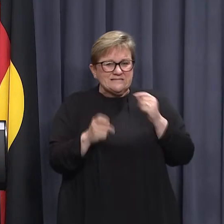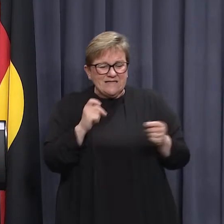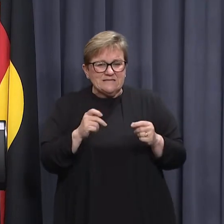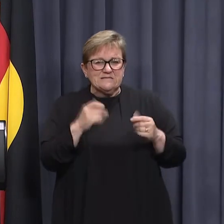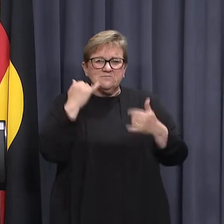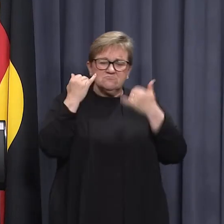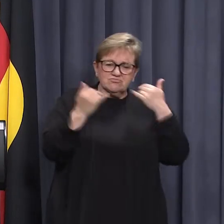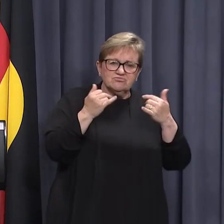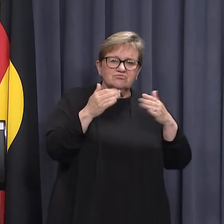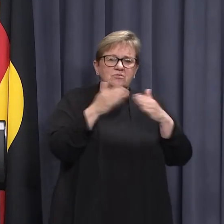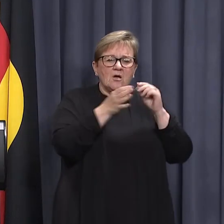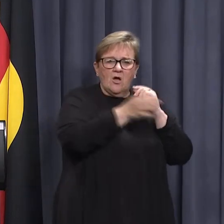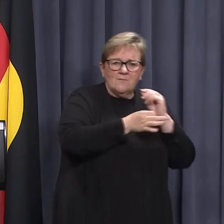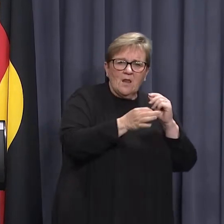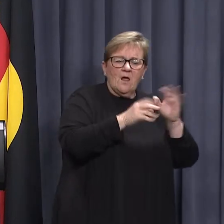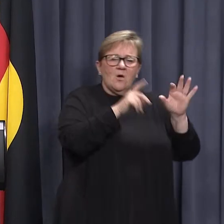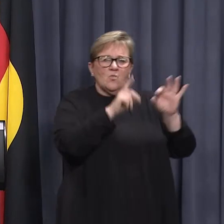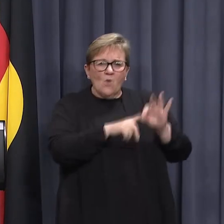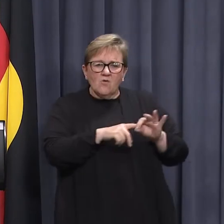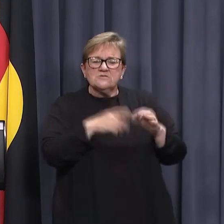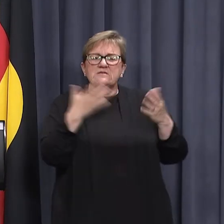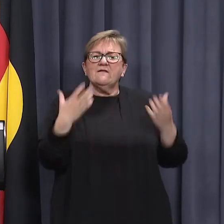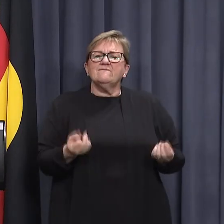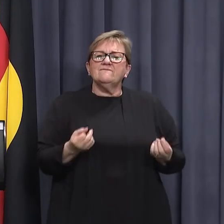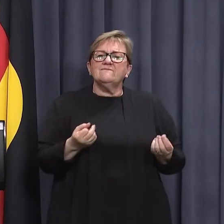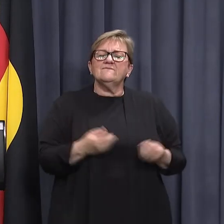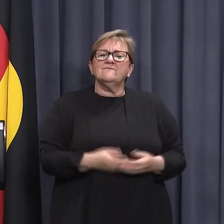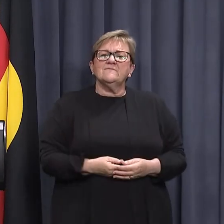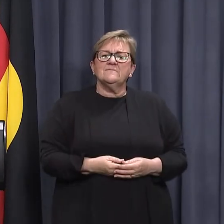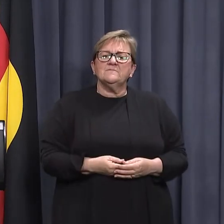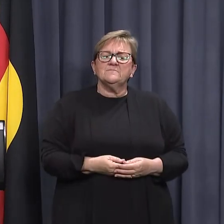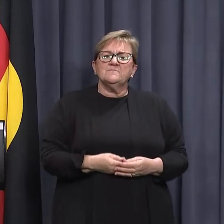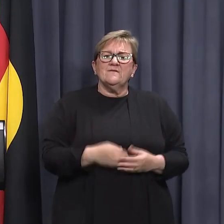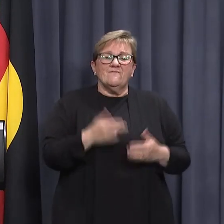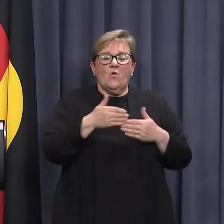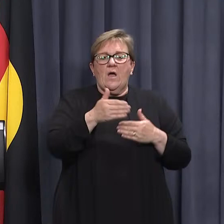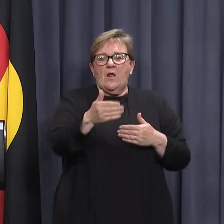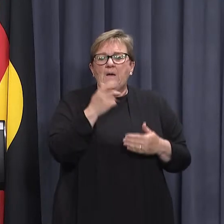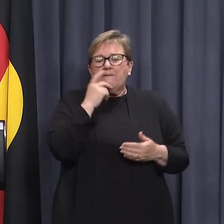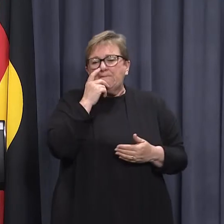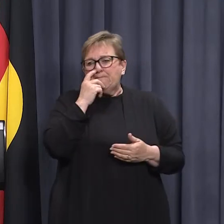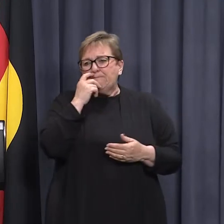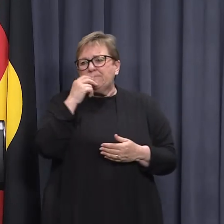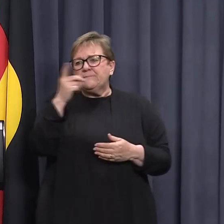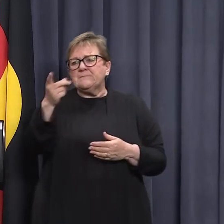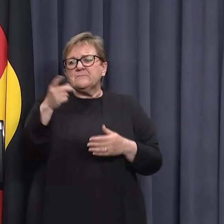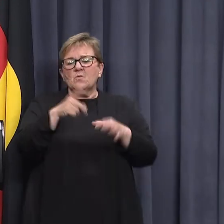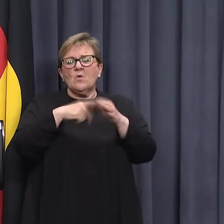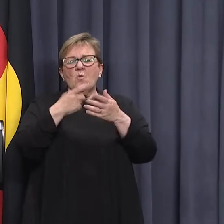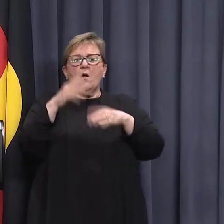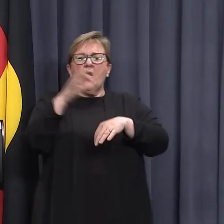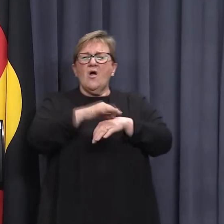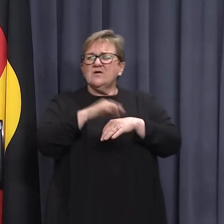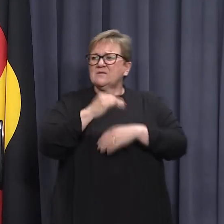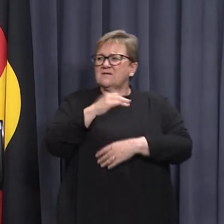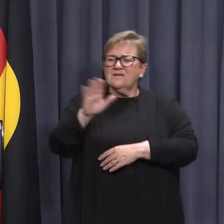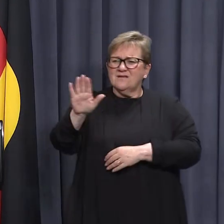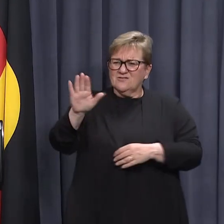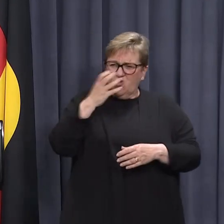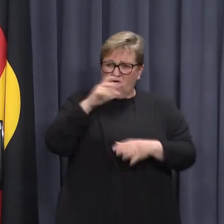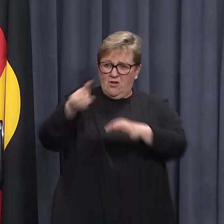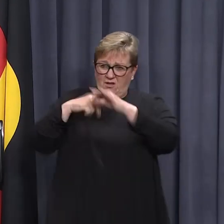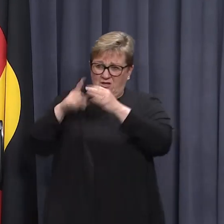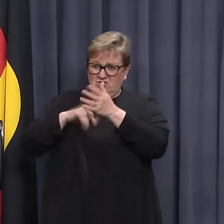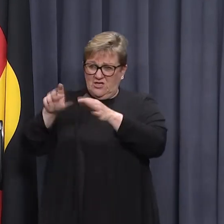tracing, isolation and quarantining measures you managed to keep in place and for how long. What about hospitalisation numbers? I might give someone else a